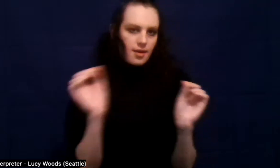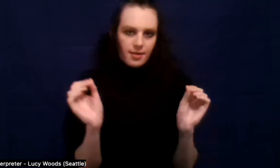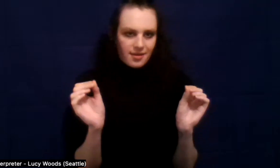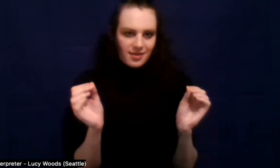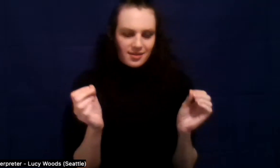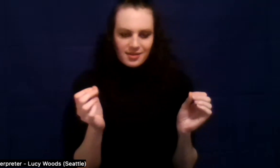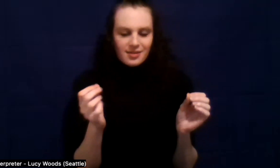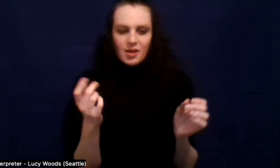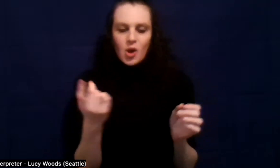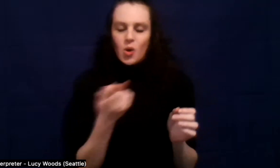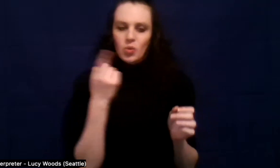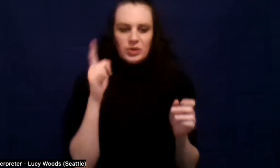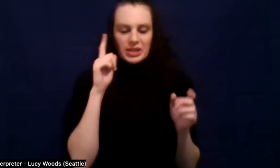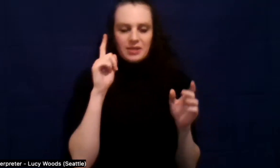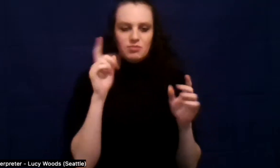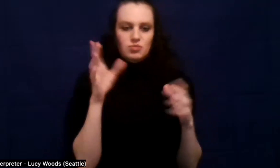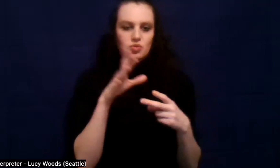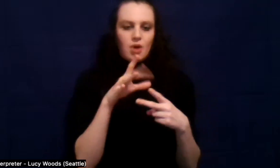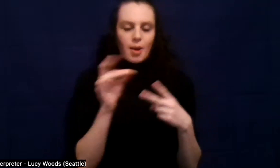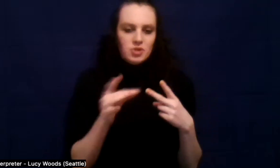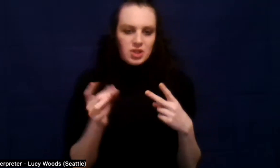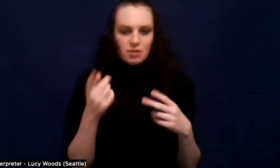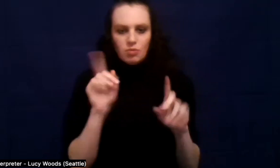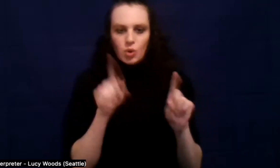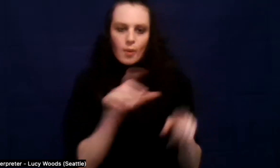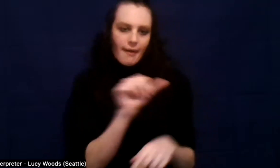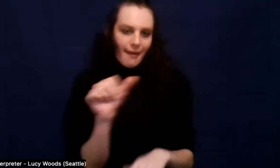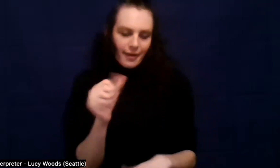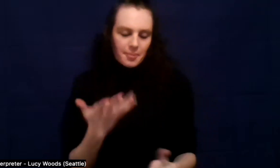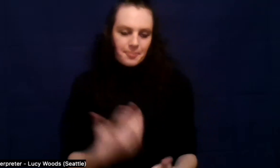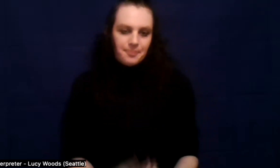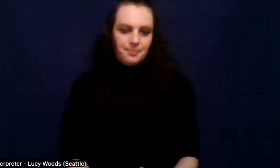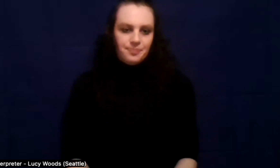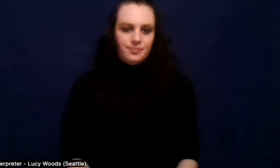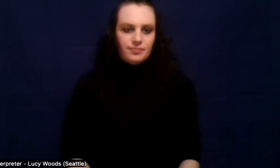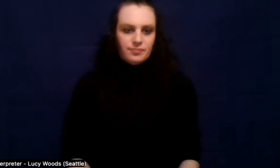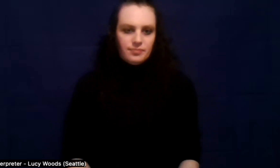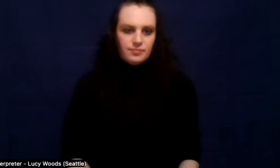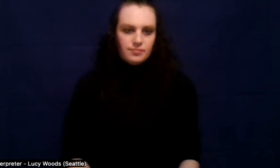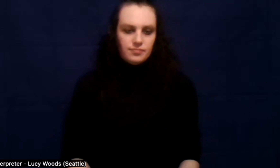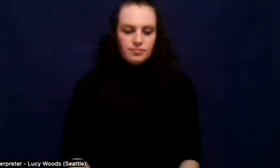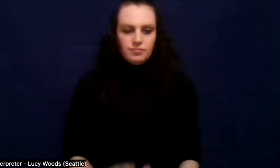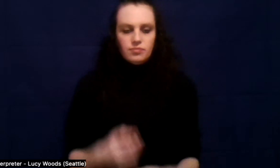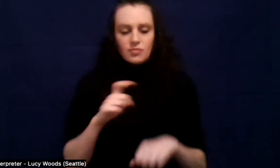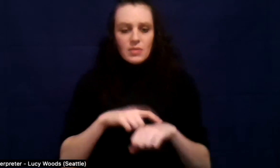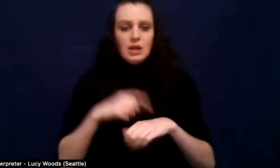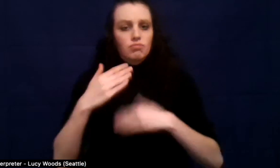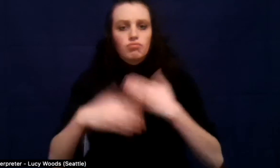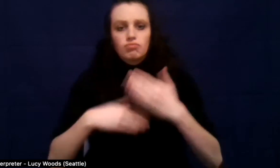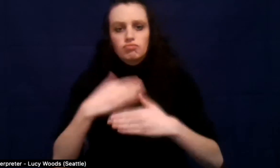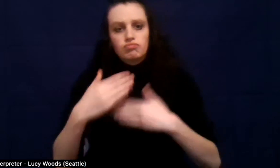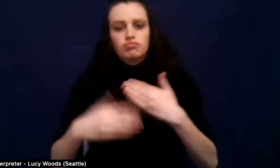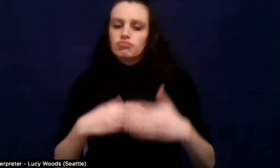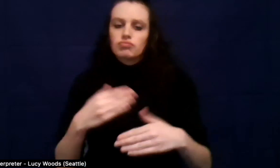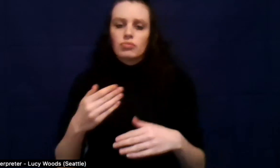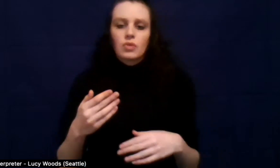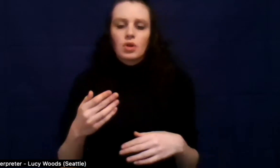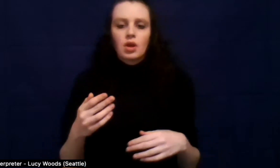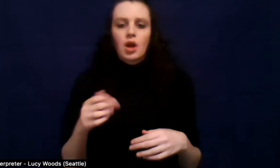and time just kept going and I just kept doing what I was told. It was like,